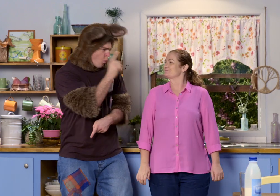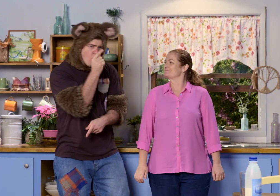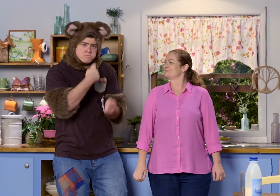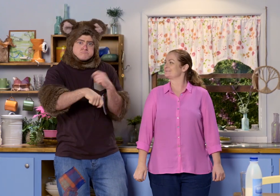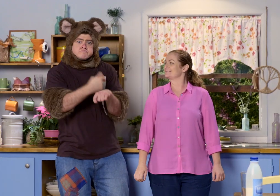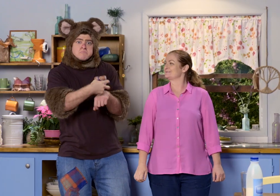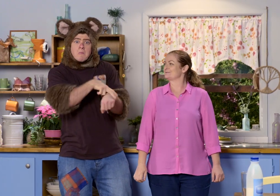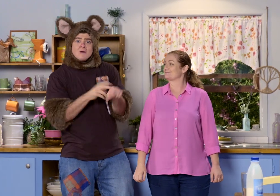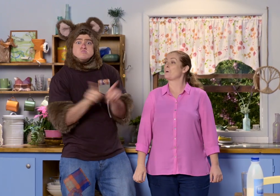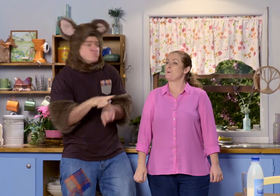become a police officer too.